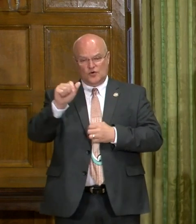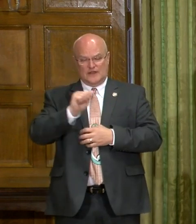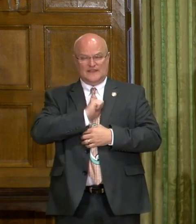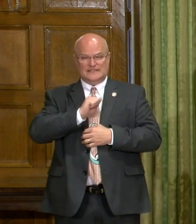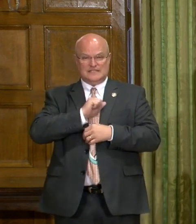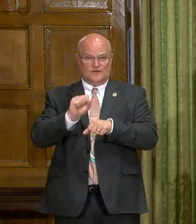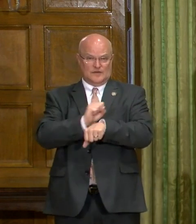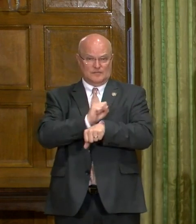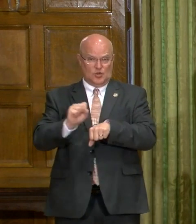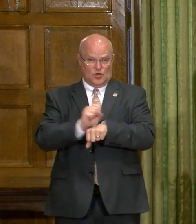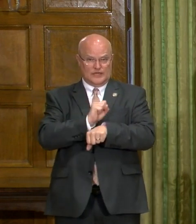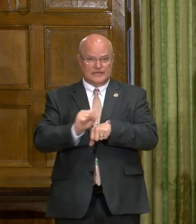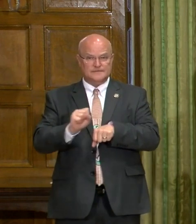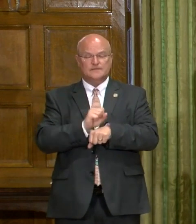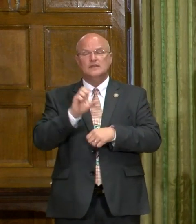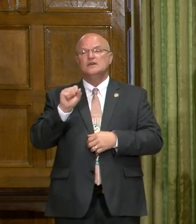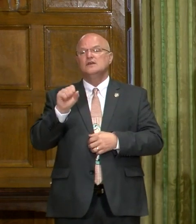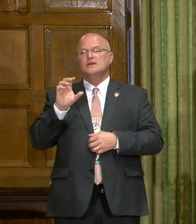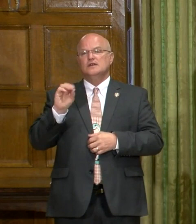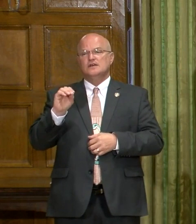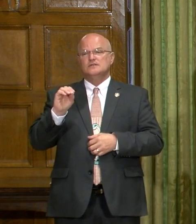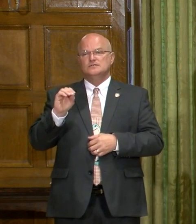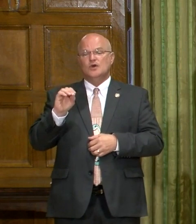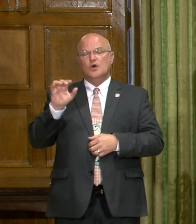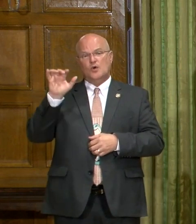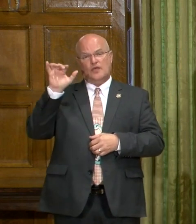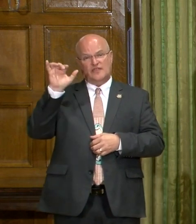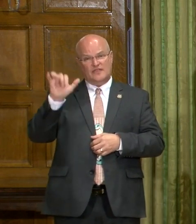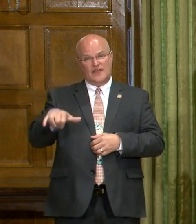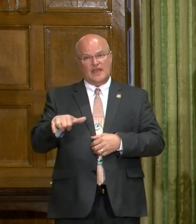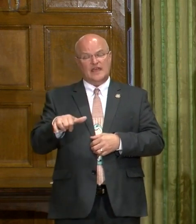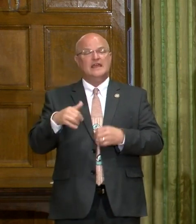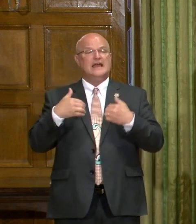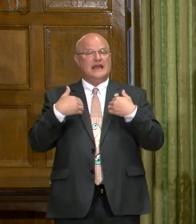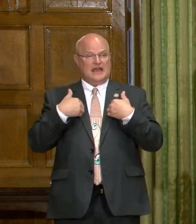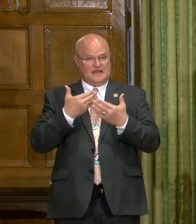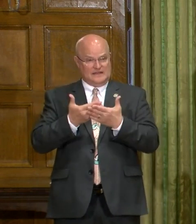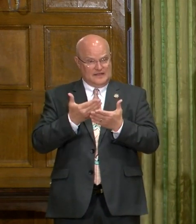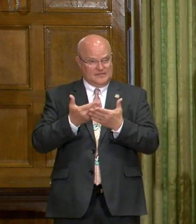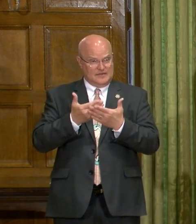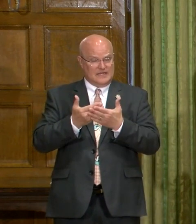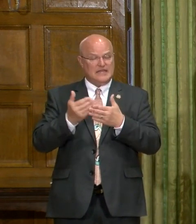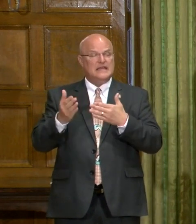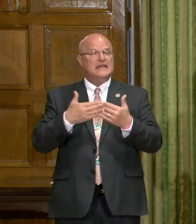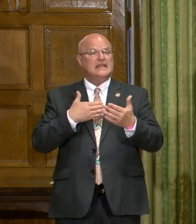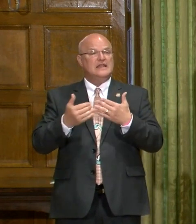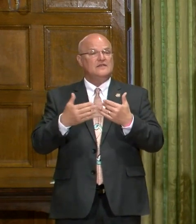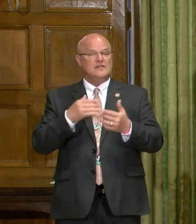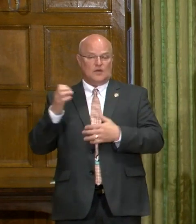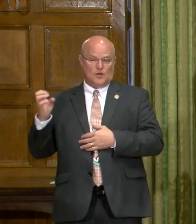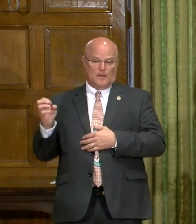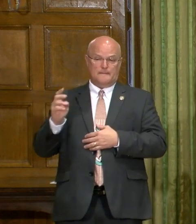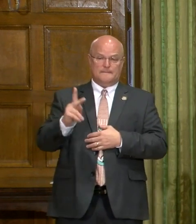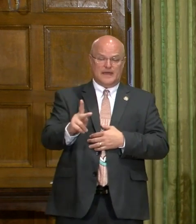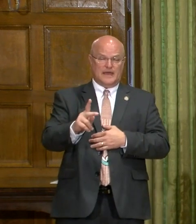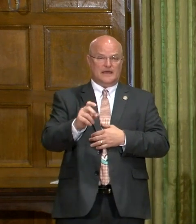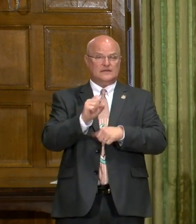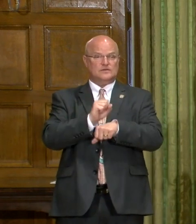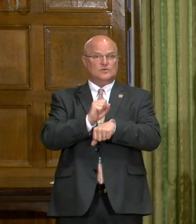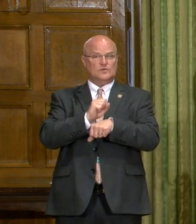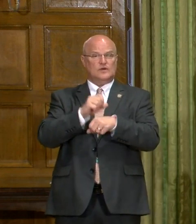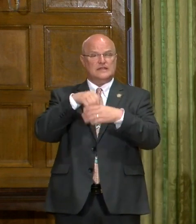the self employed. And so they are entitled to that. And even though they will be going back